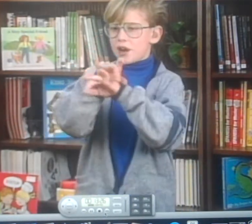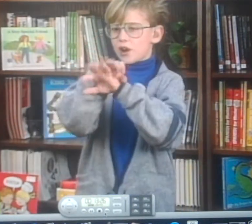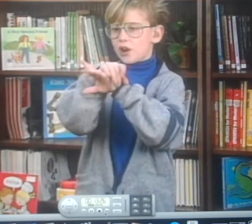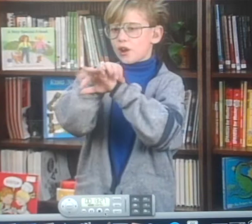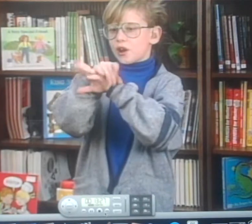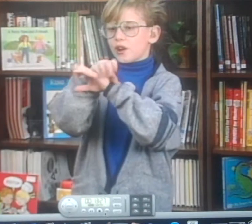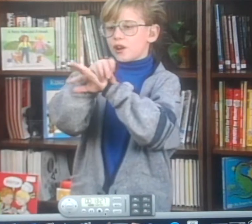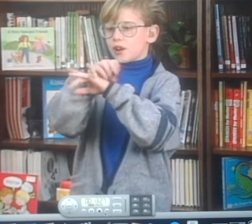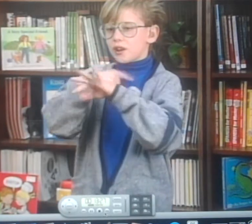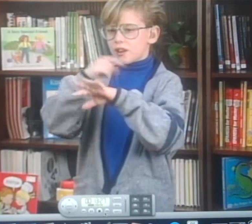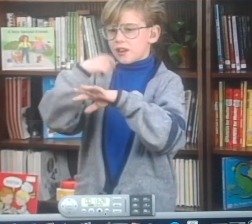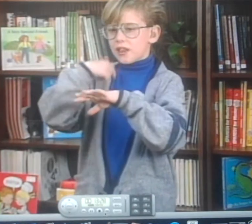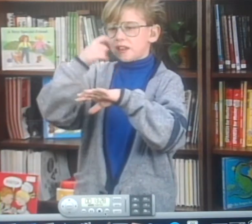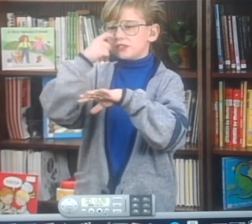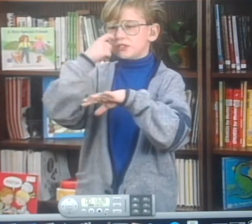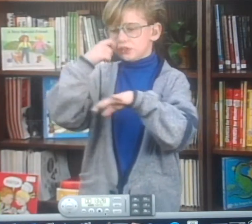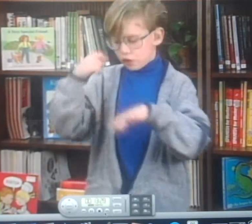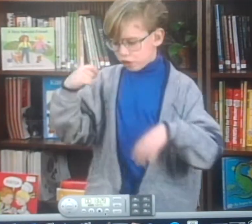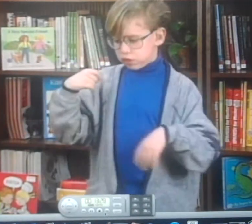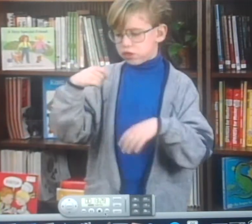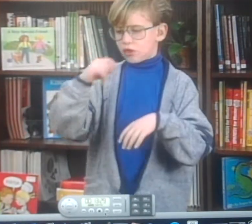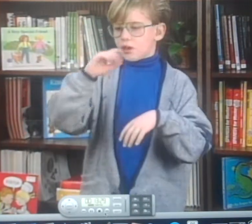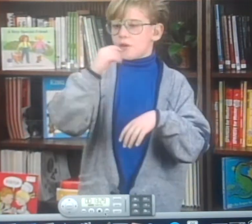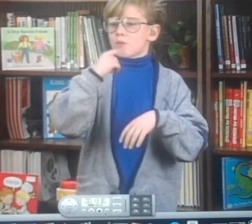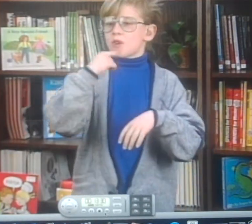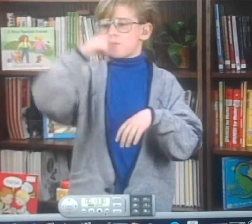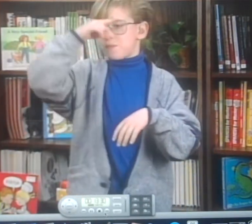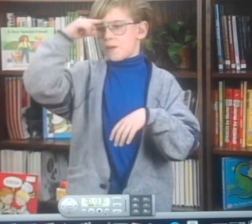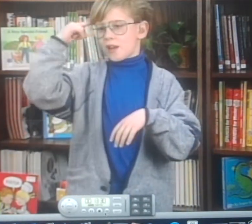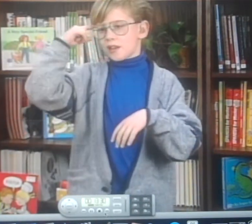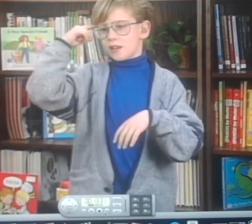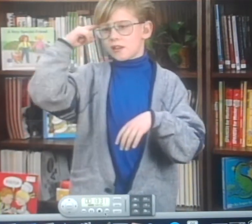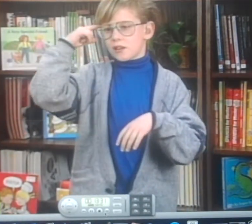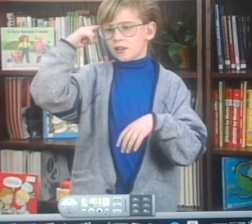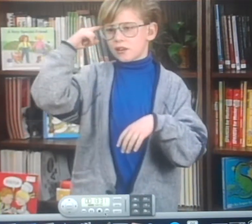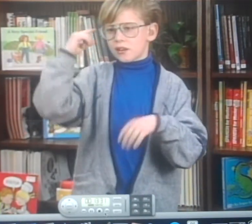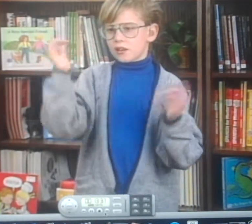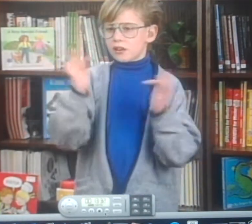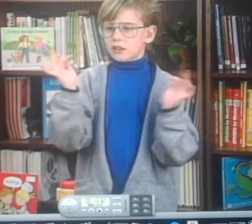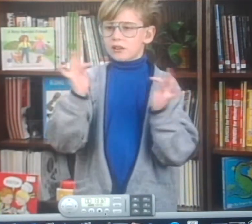And I have a spider. And it's red and black.